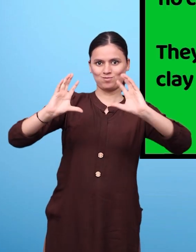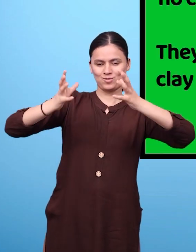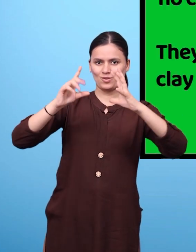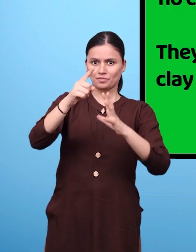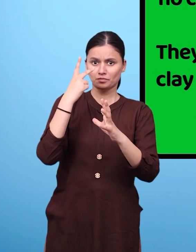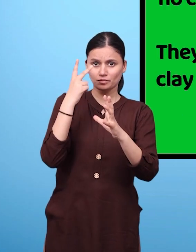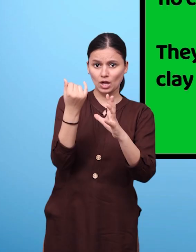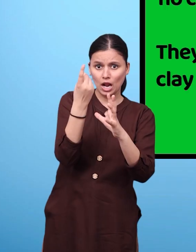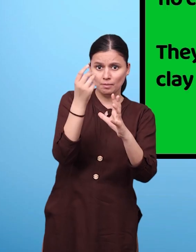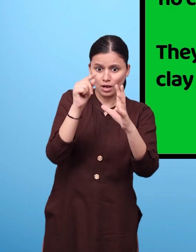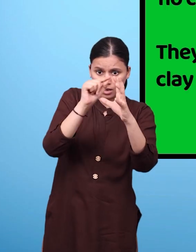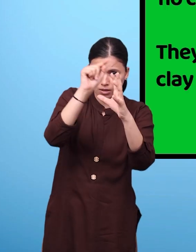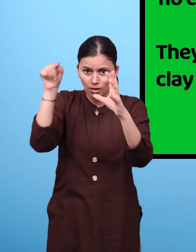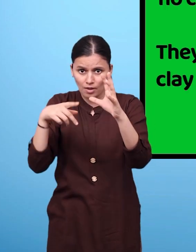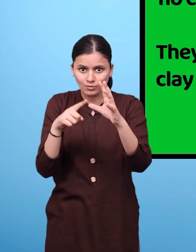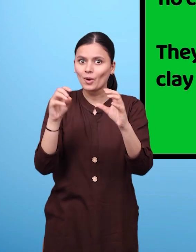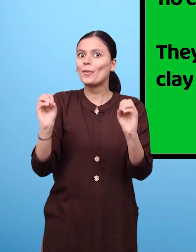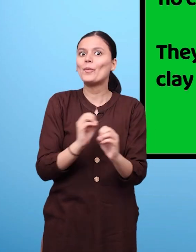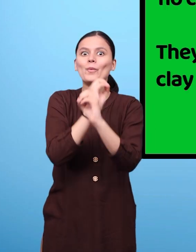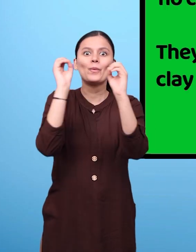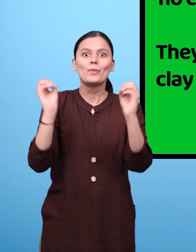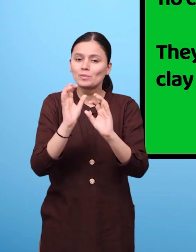They may make such objects using clay or dough.